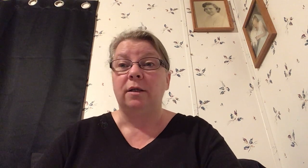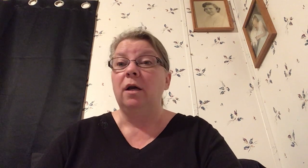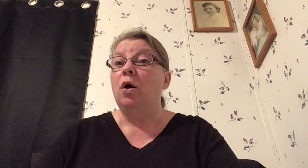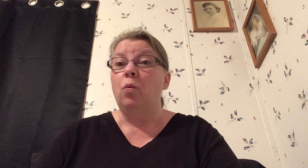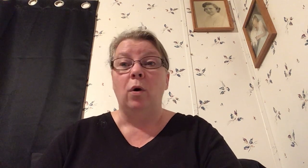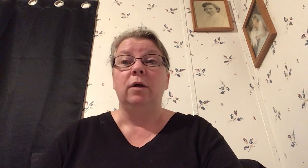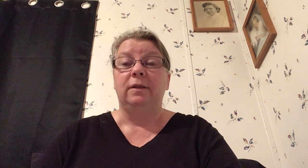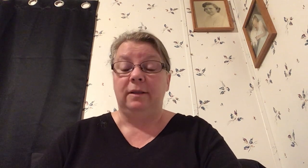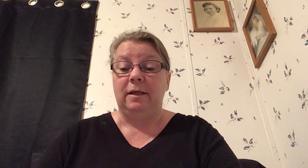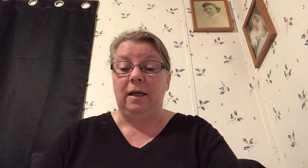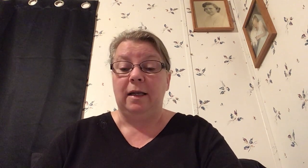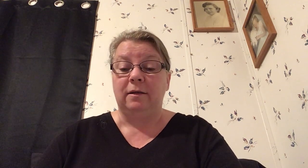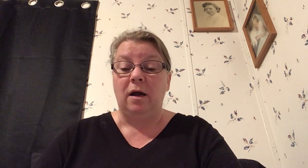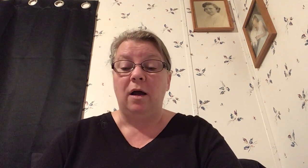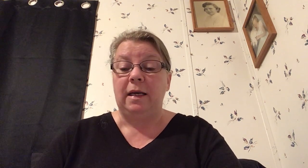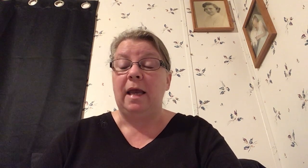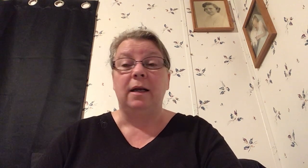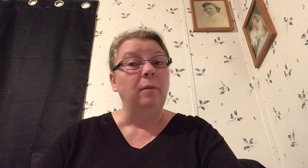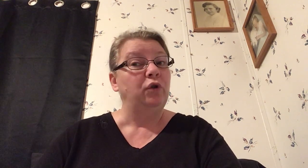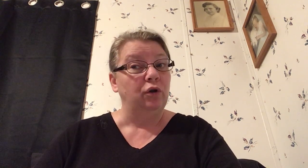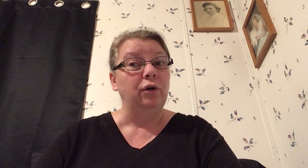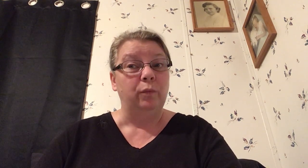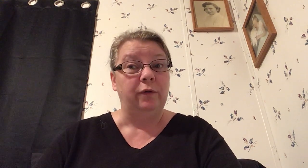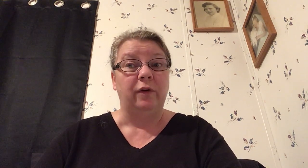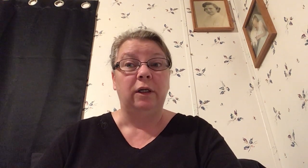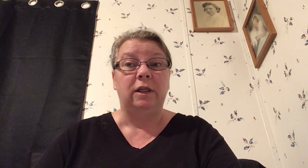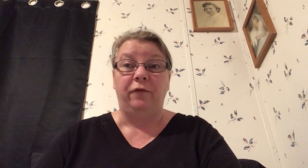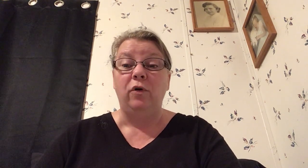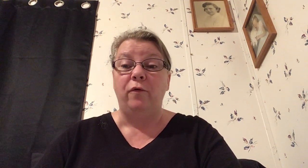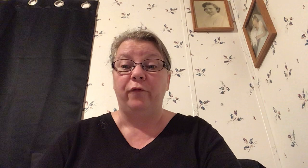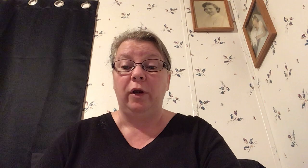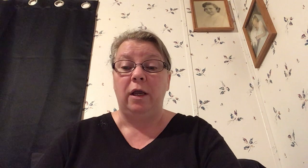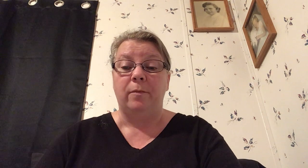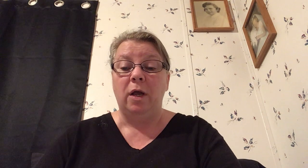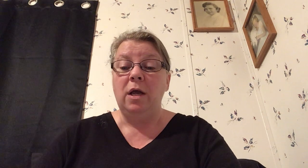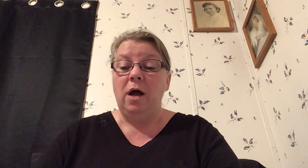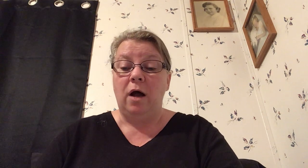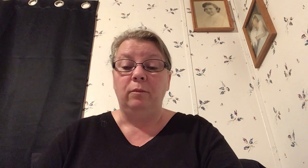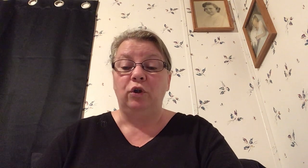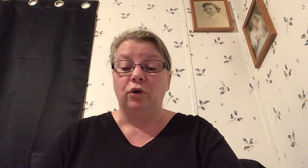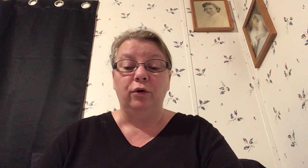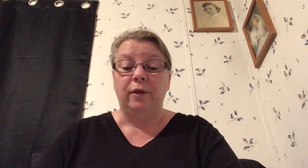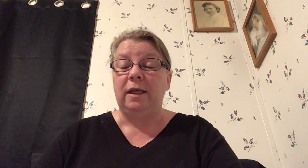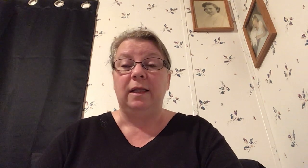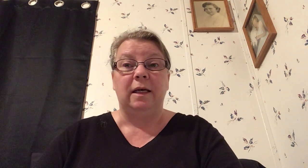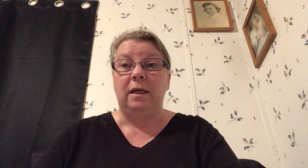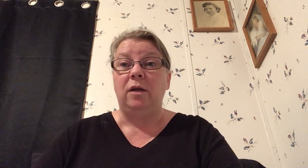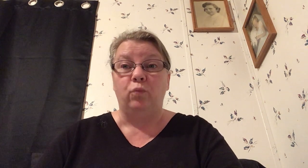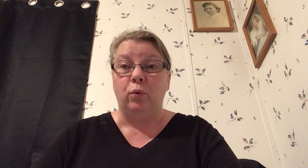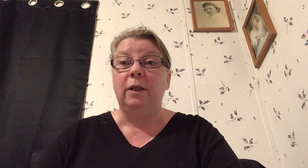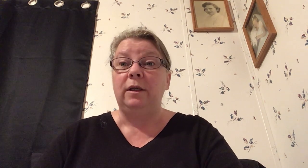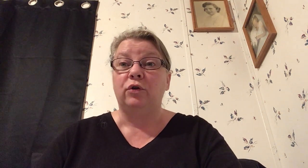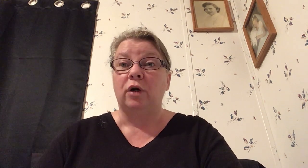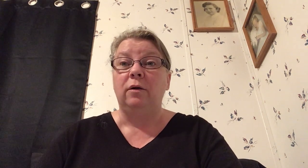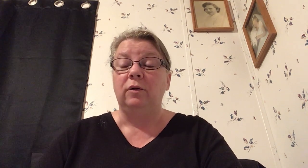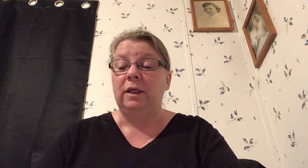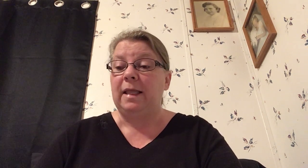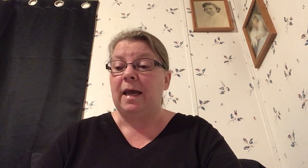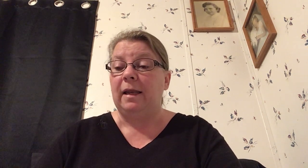want to sin against god and i'm sure it was very difficult for him i'm sure that that he really struggled in that